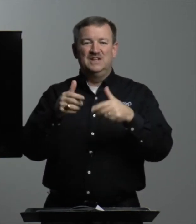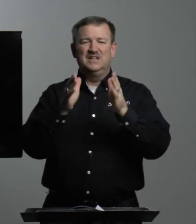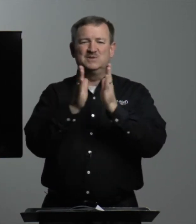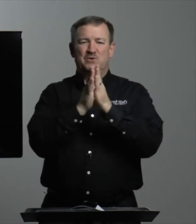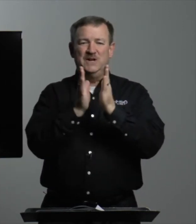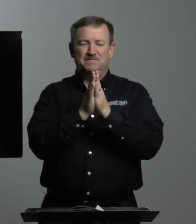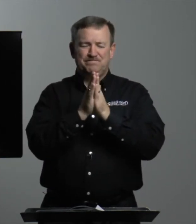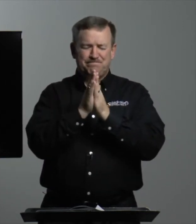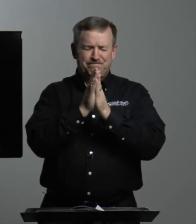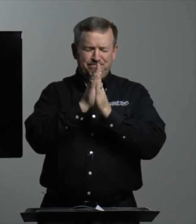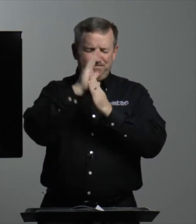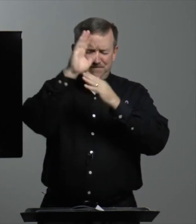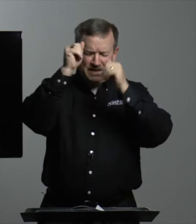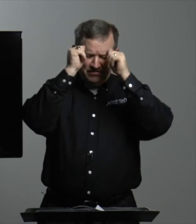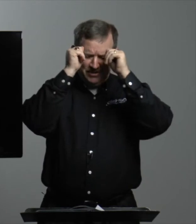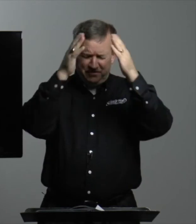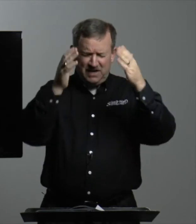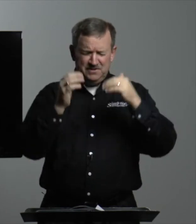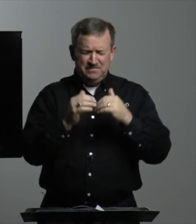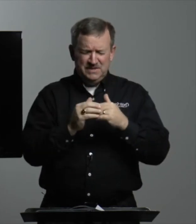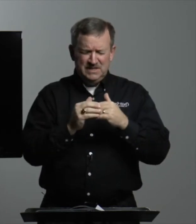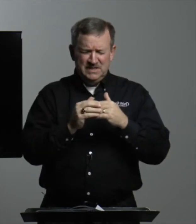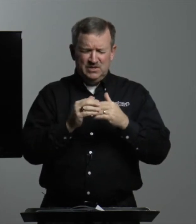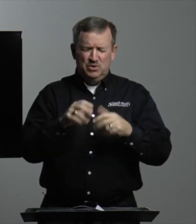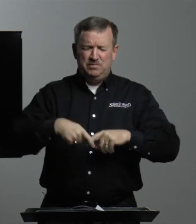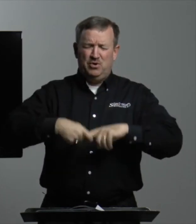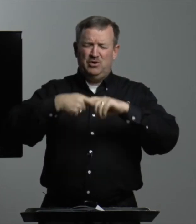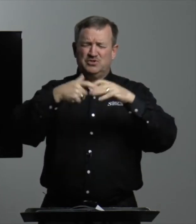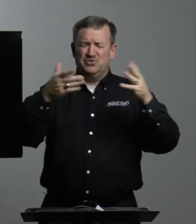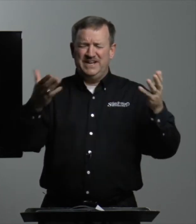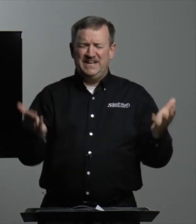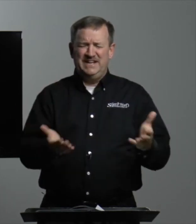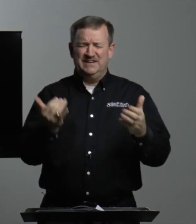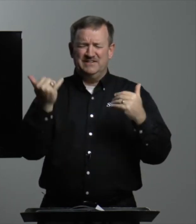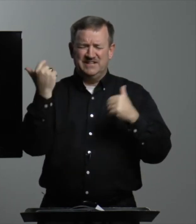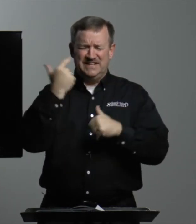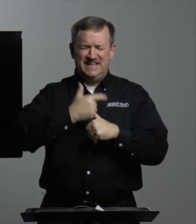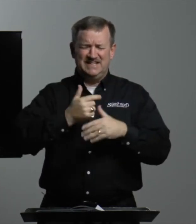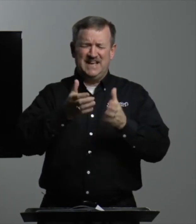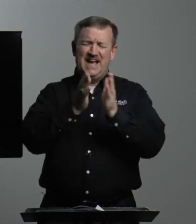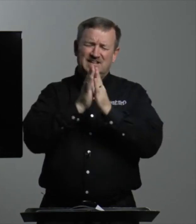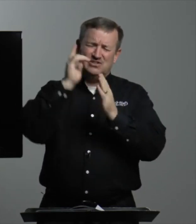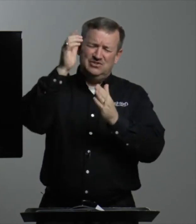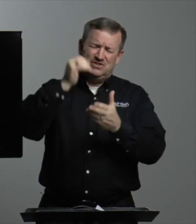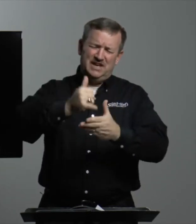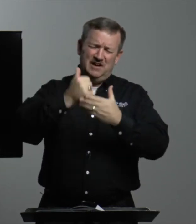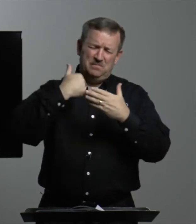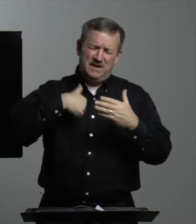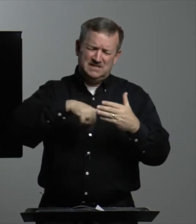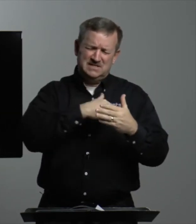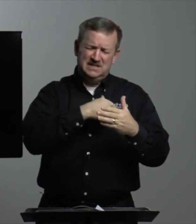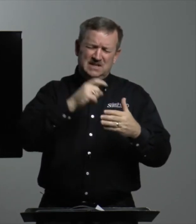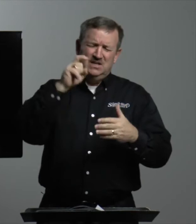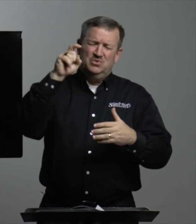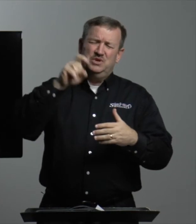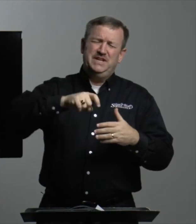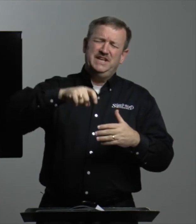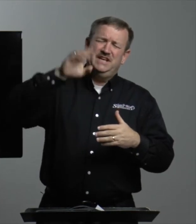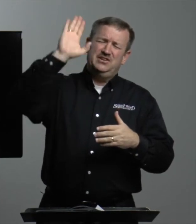Let's pray. Heavenly Father, we pause right here today to ask You to help us. We need